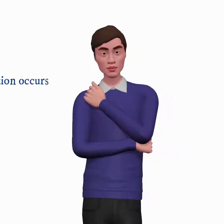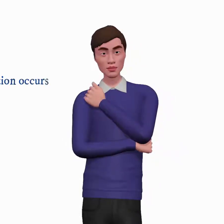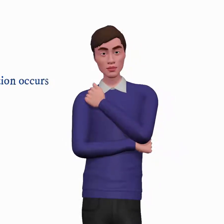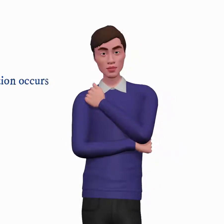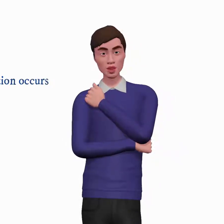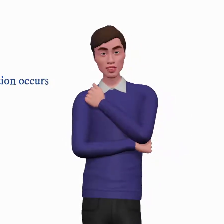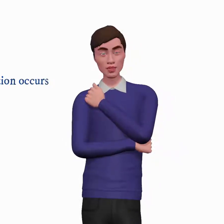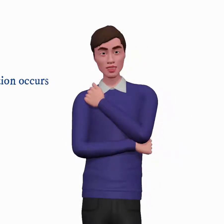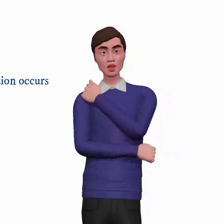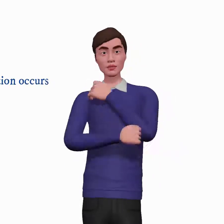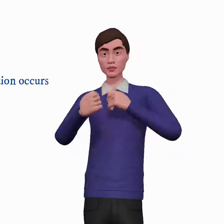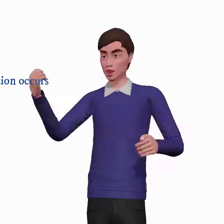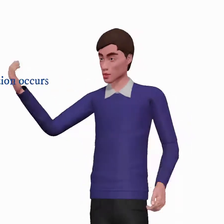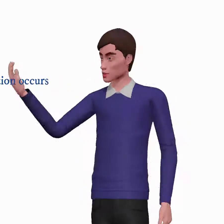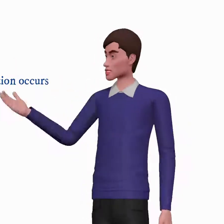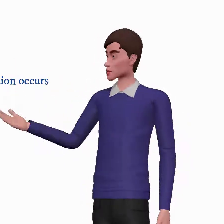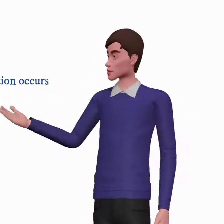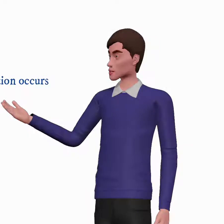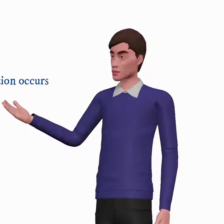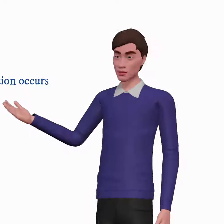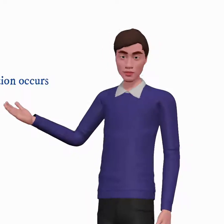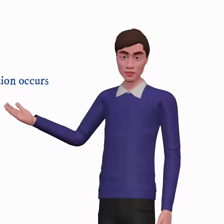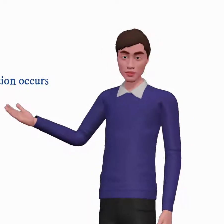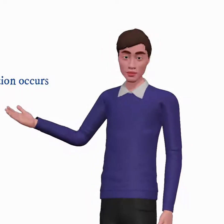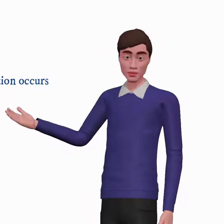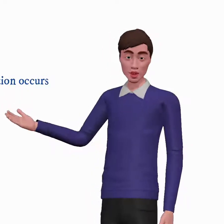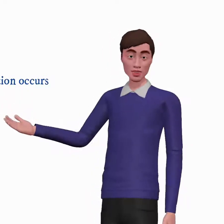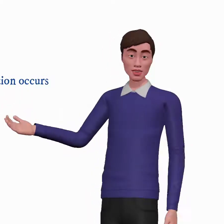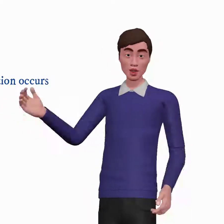While in asthma, scanty amount of sputum production is seen.